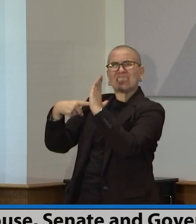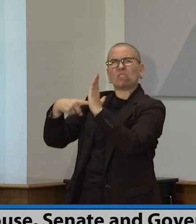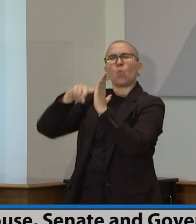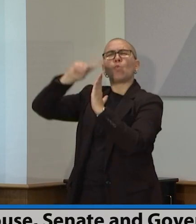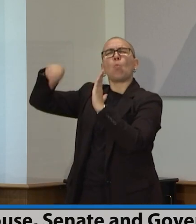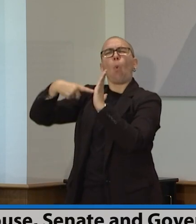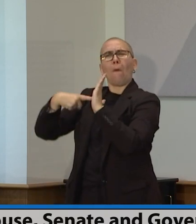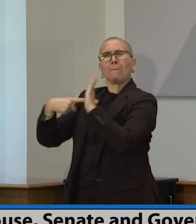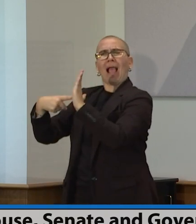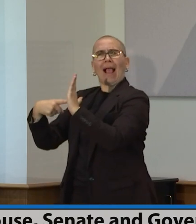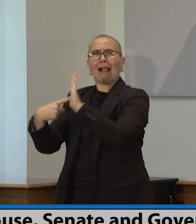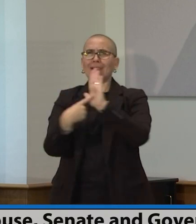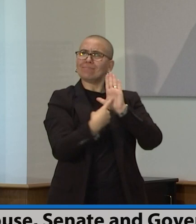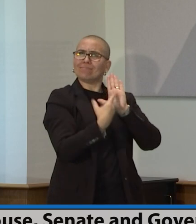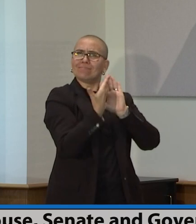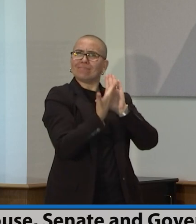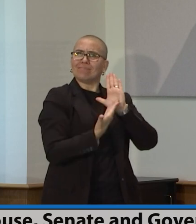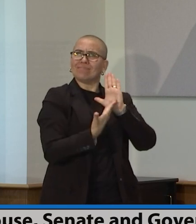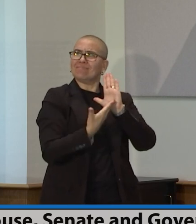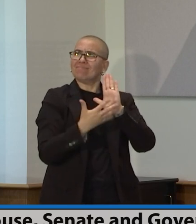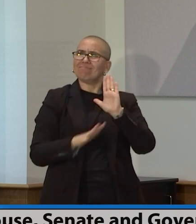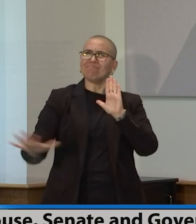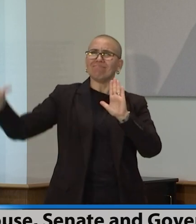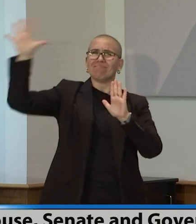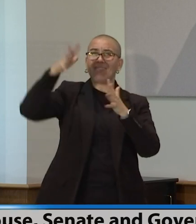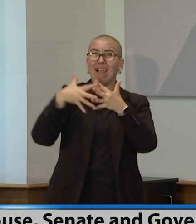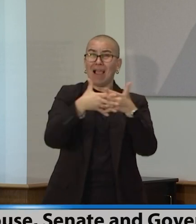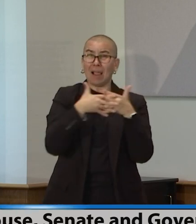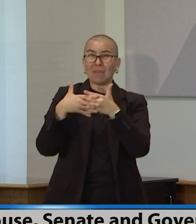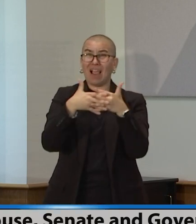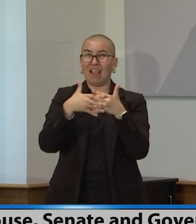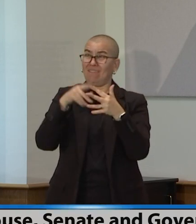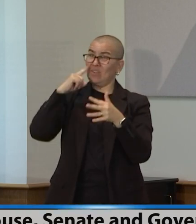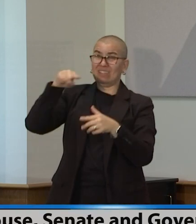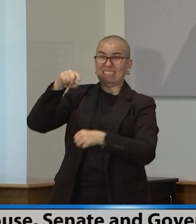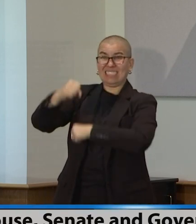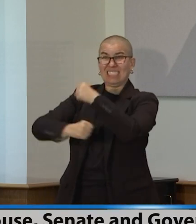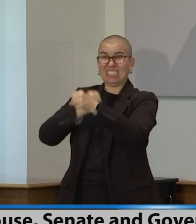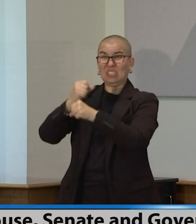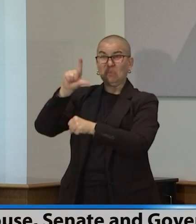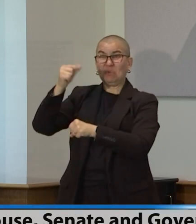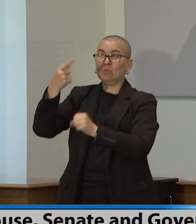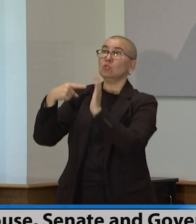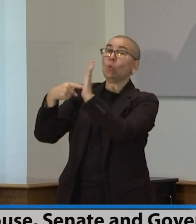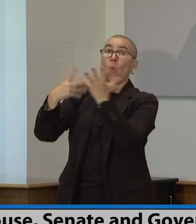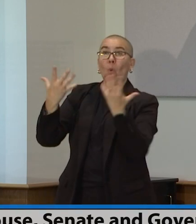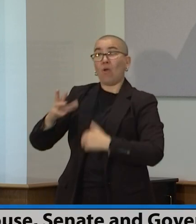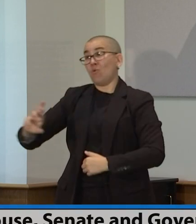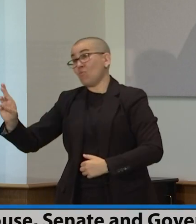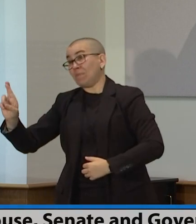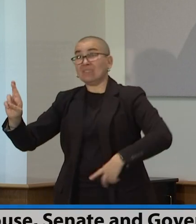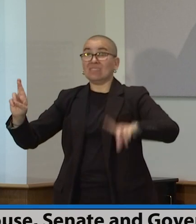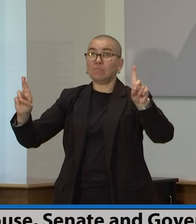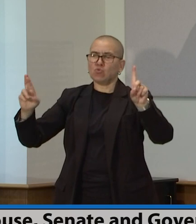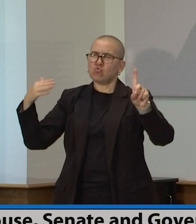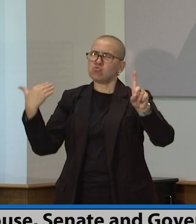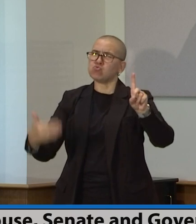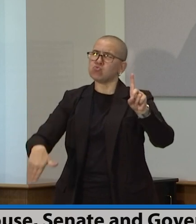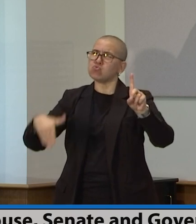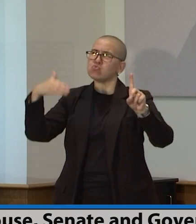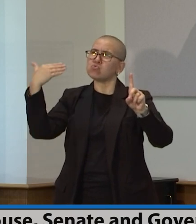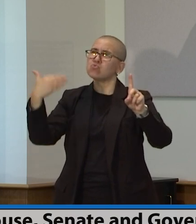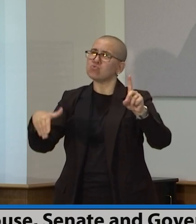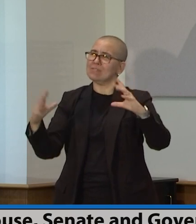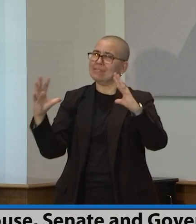is really, really important. And it did take us a little bit. We get to what may be over time, but it's pretty normal.